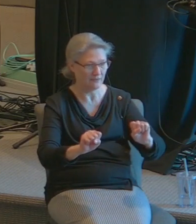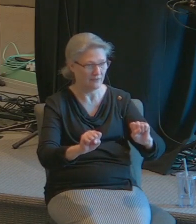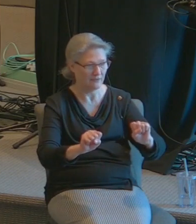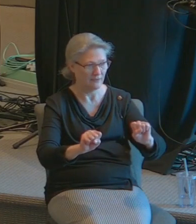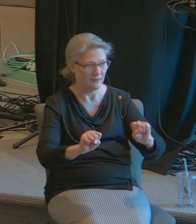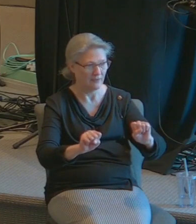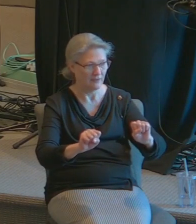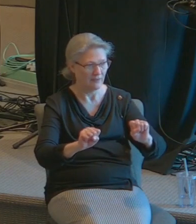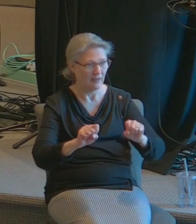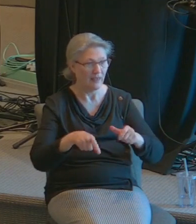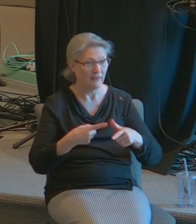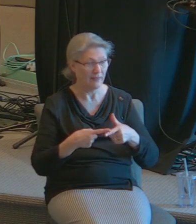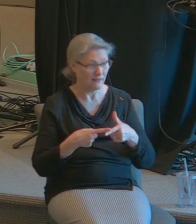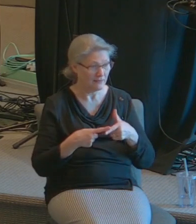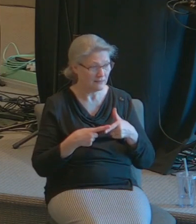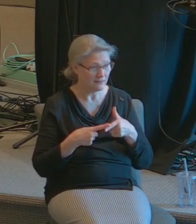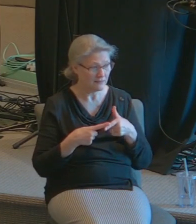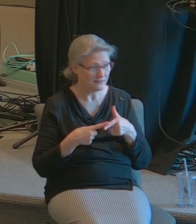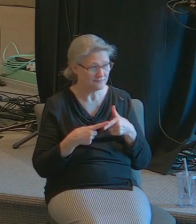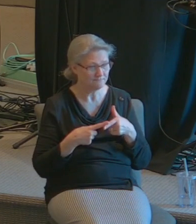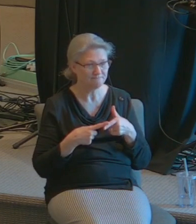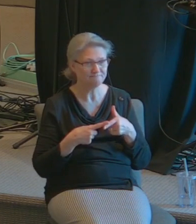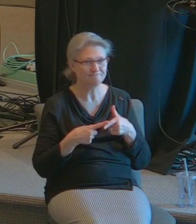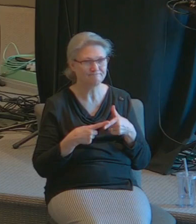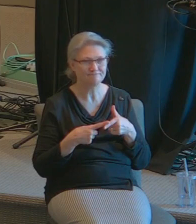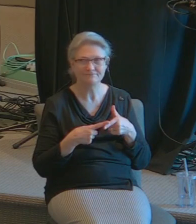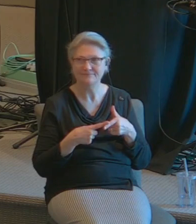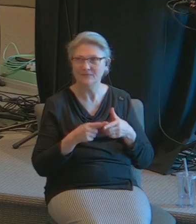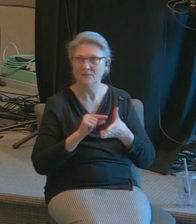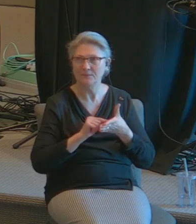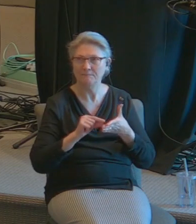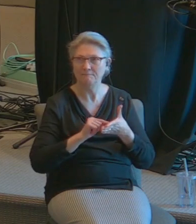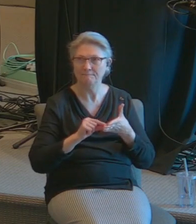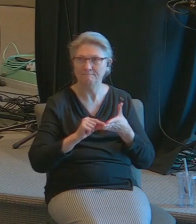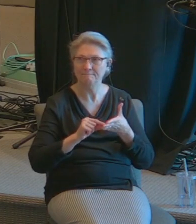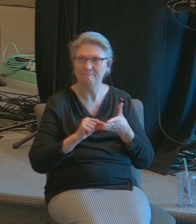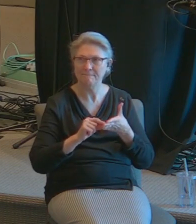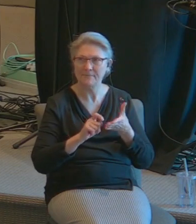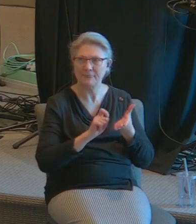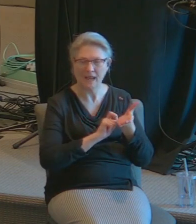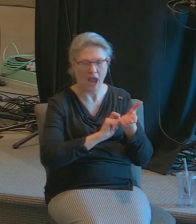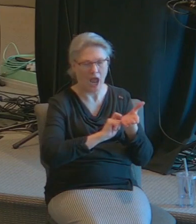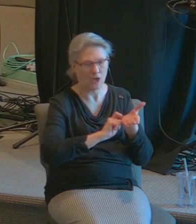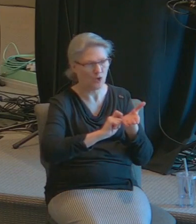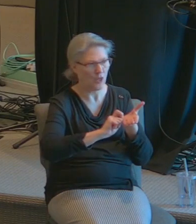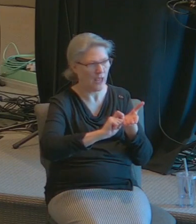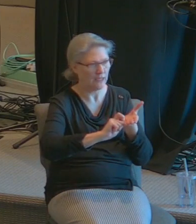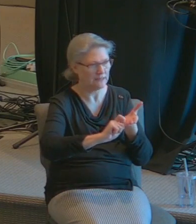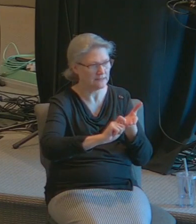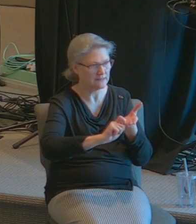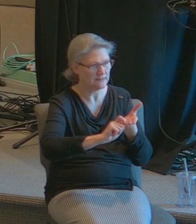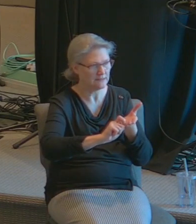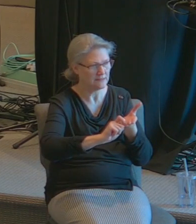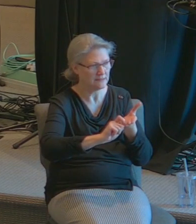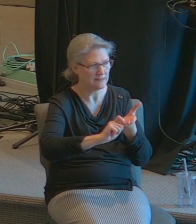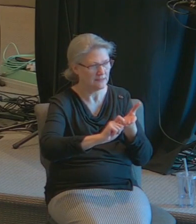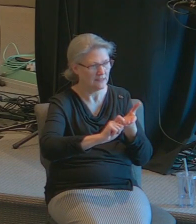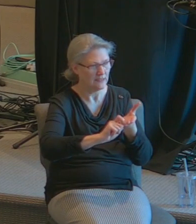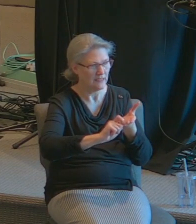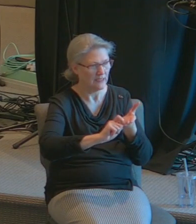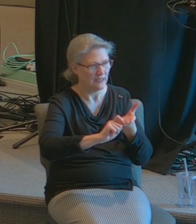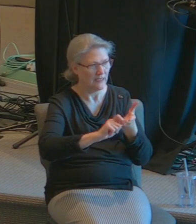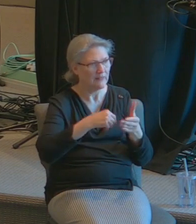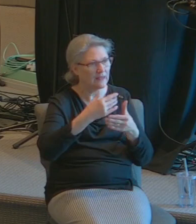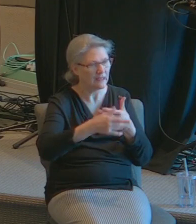And then when the Scripture underlines that one in the verse that